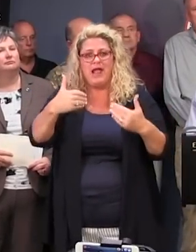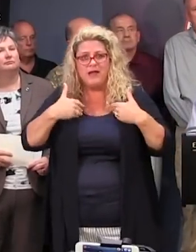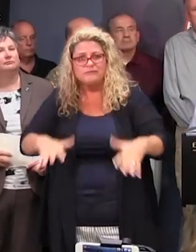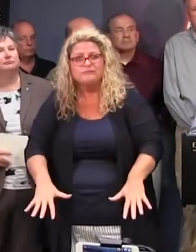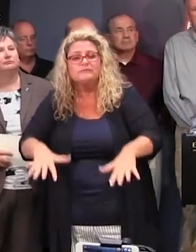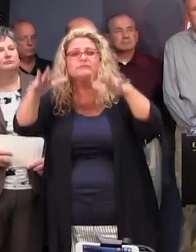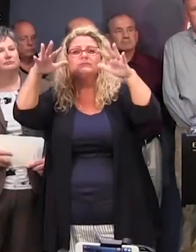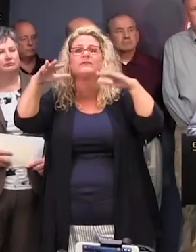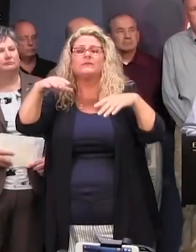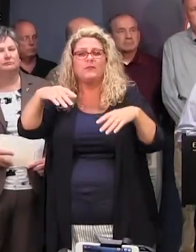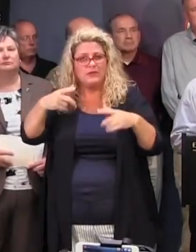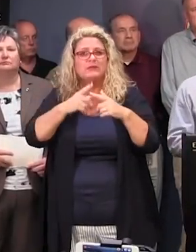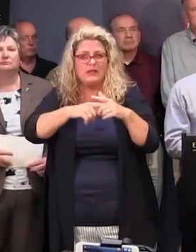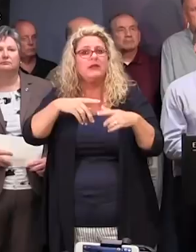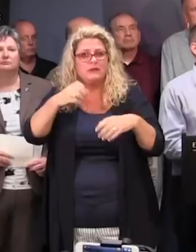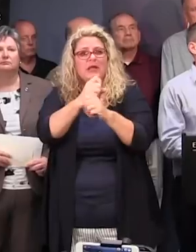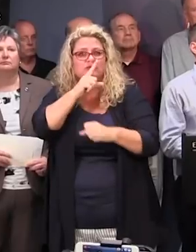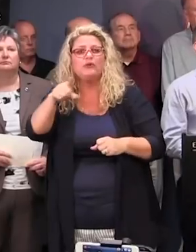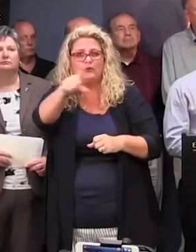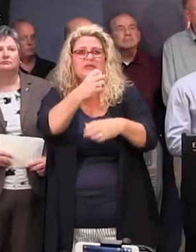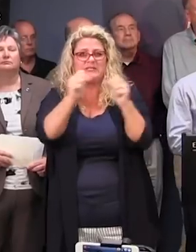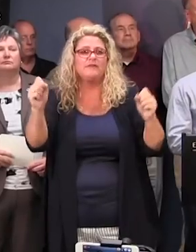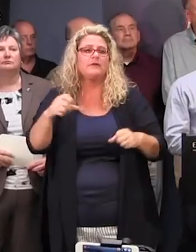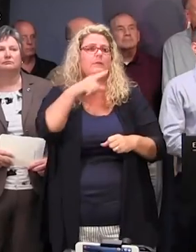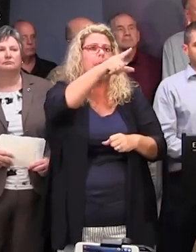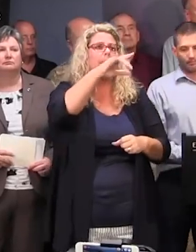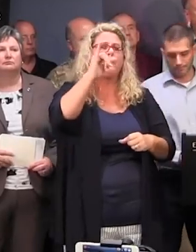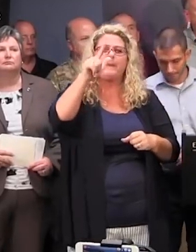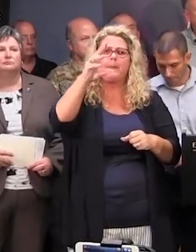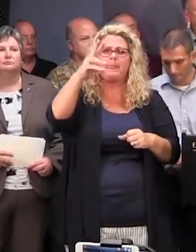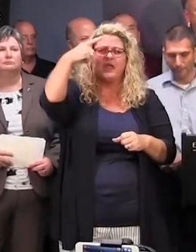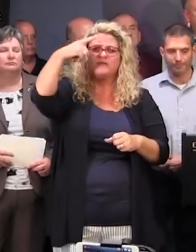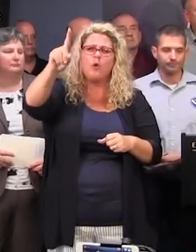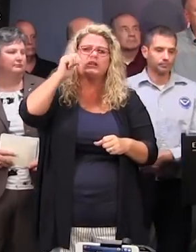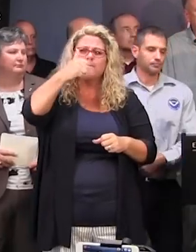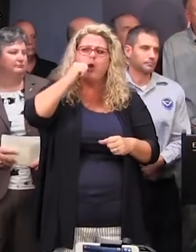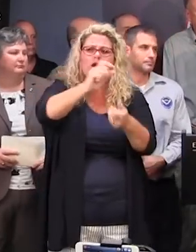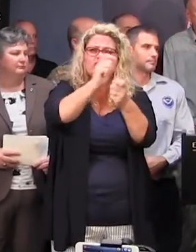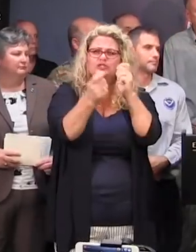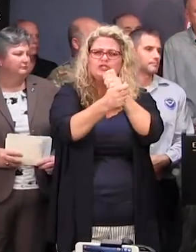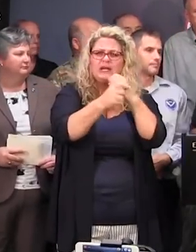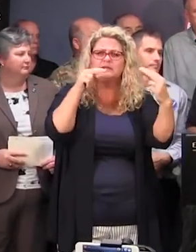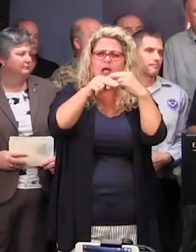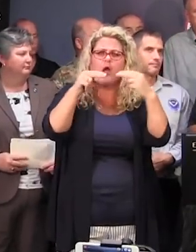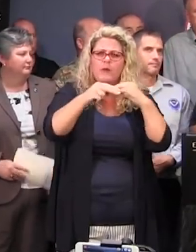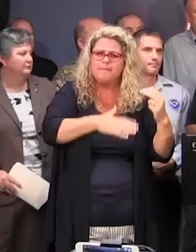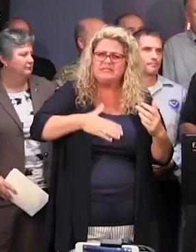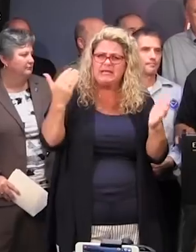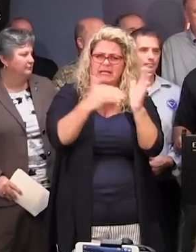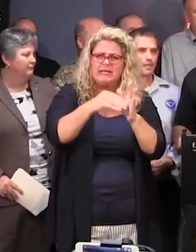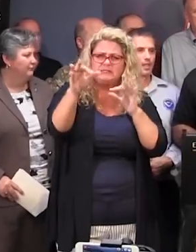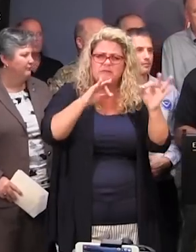or you see water starting to rise. The I-26 lane reversal update for tomorrow, can you explain that again? Yes, sir.